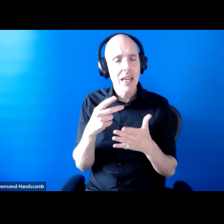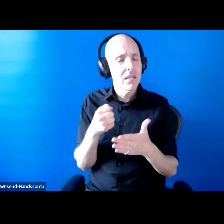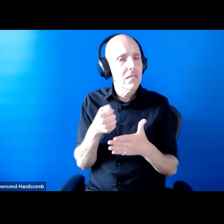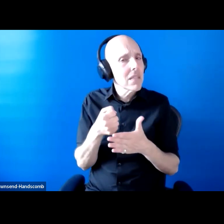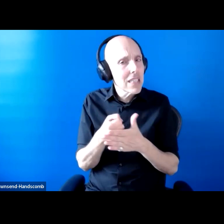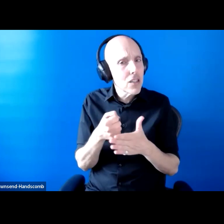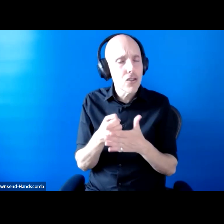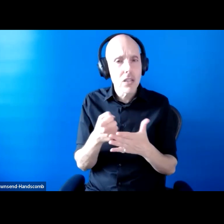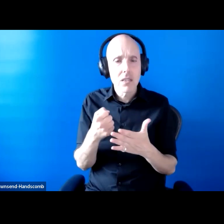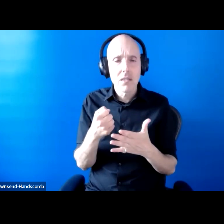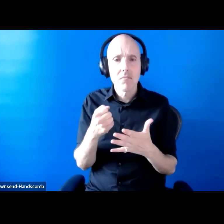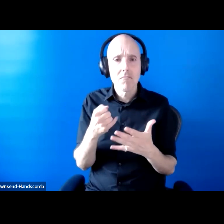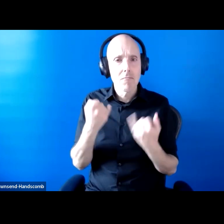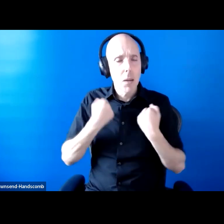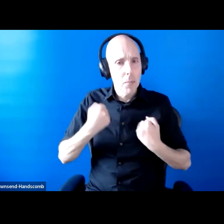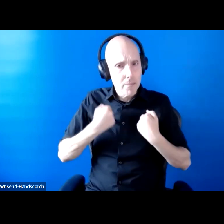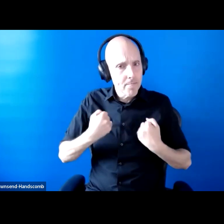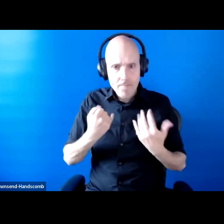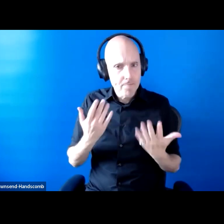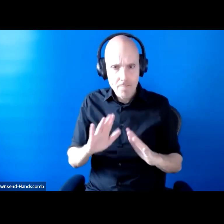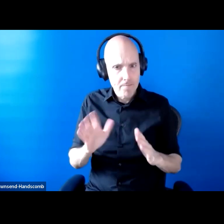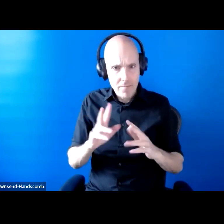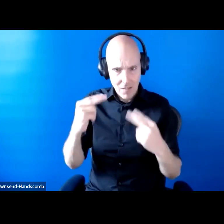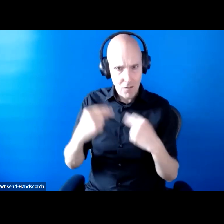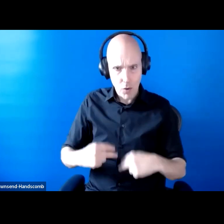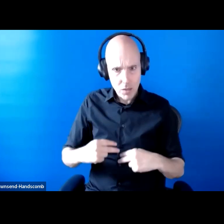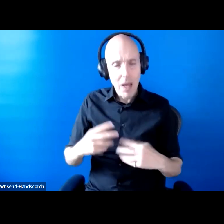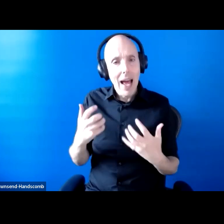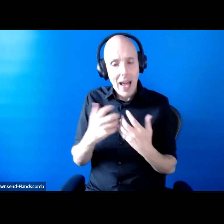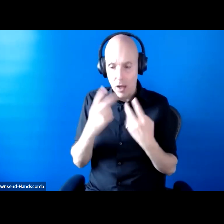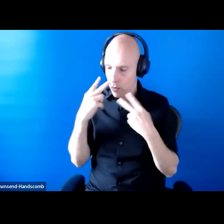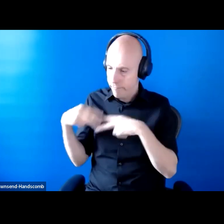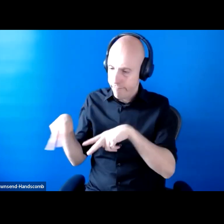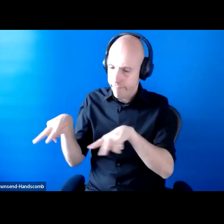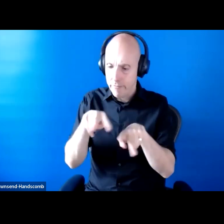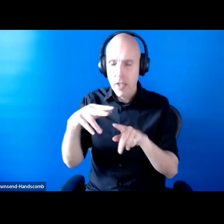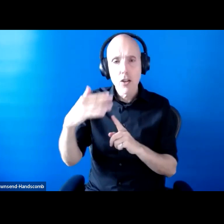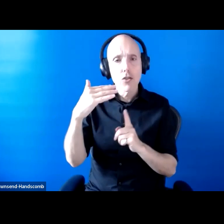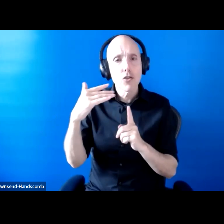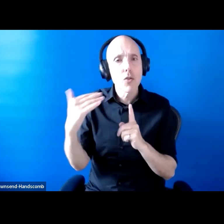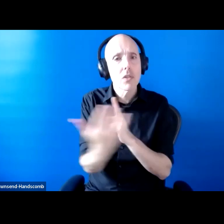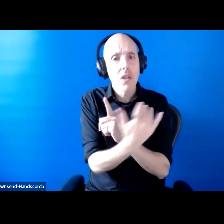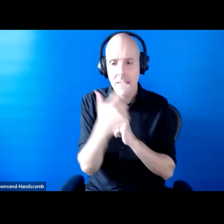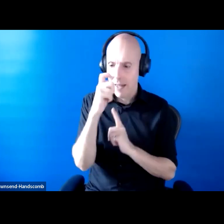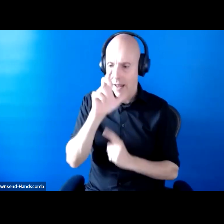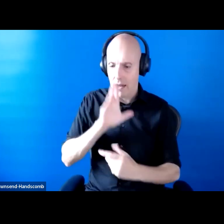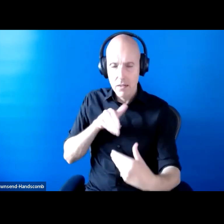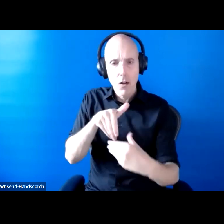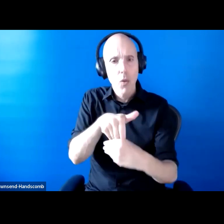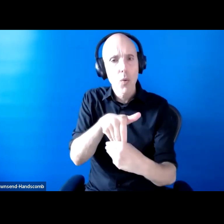but puts a focus on how society can include us by changing its attitudes